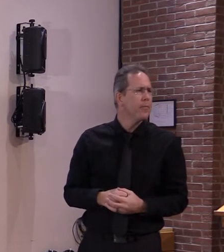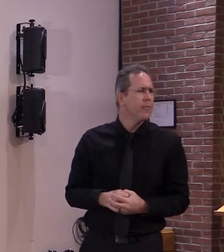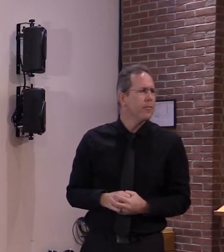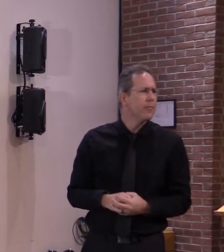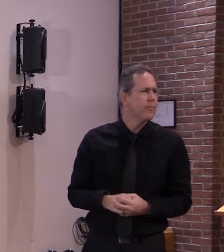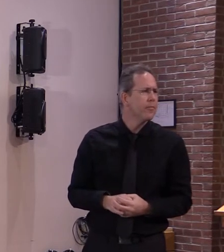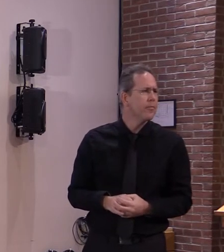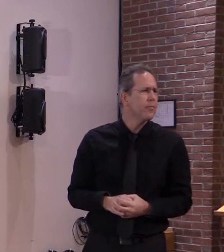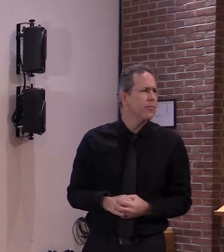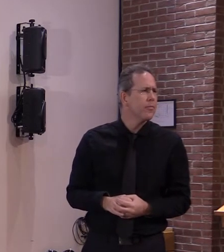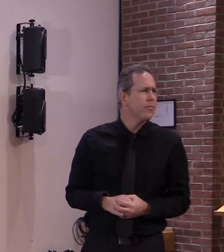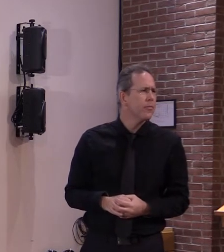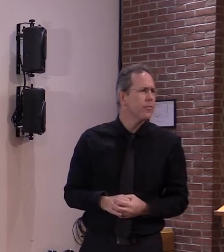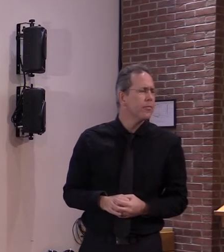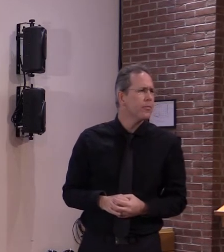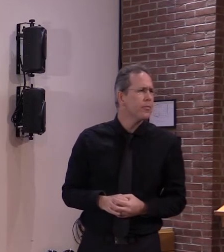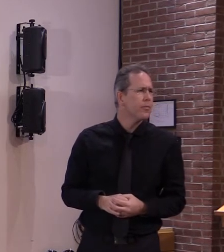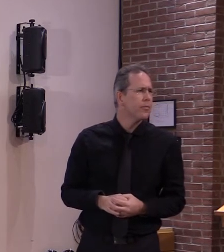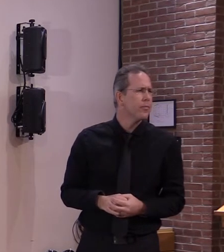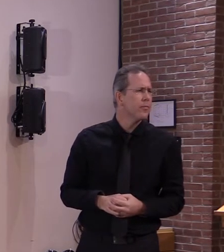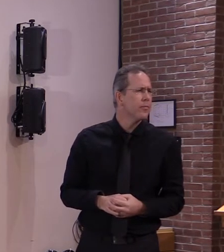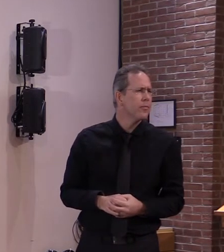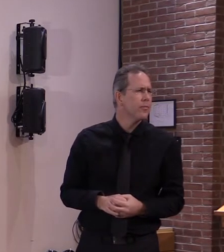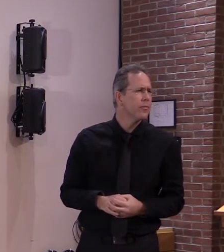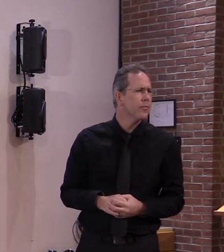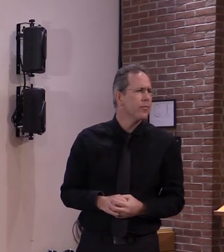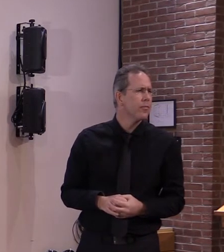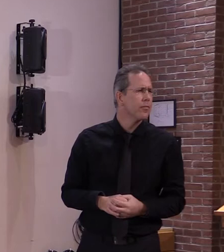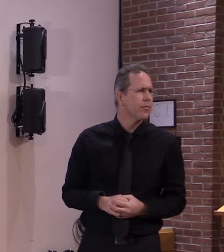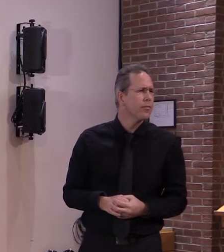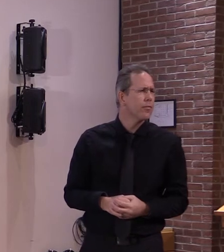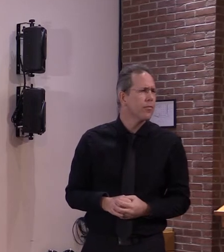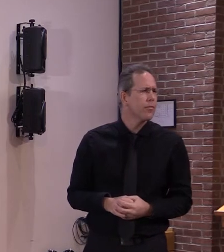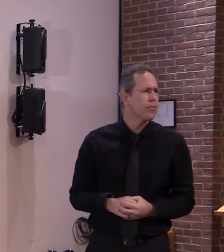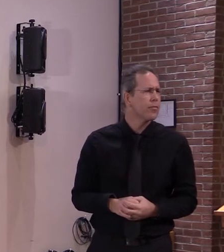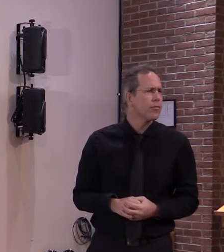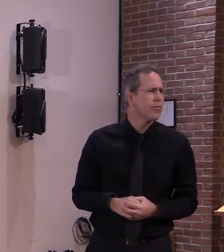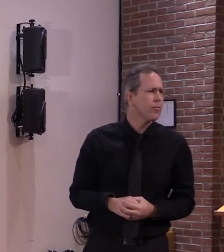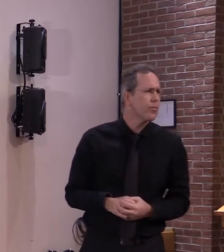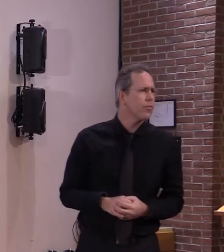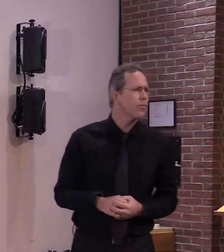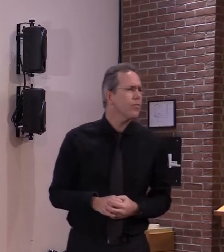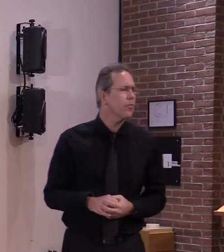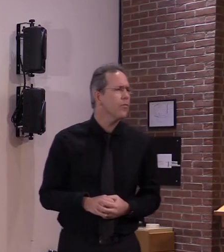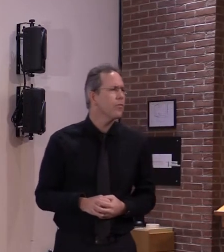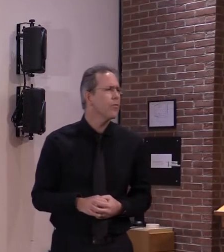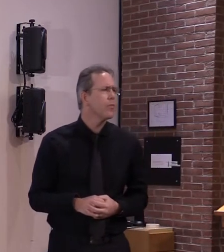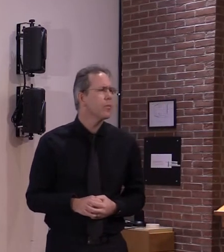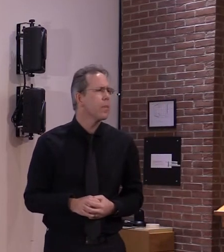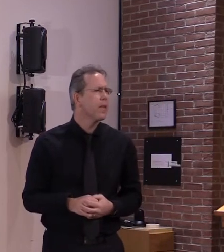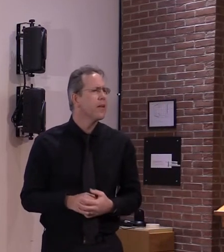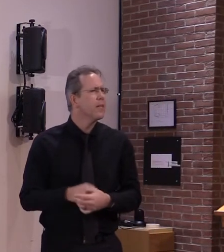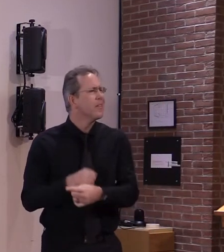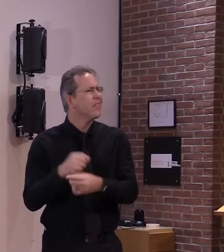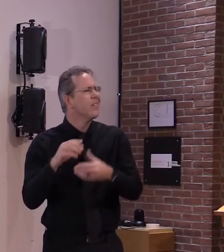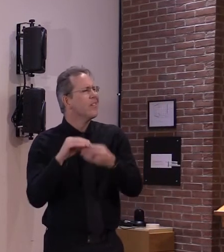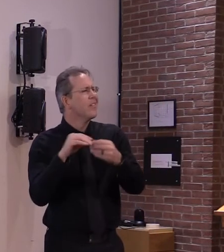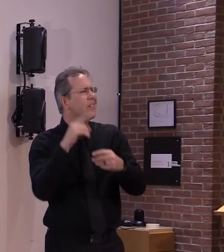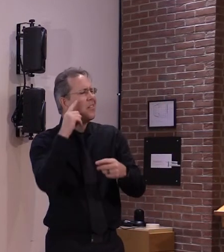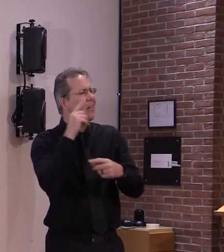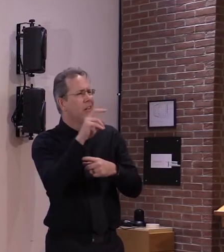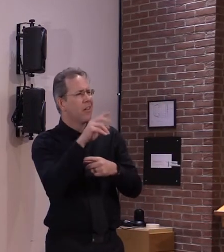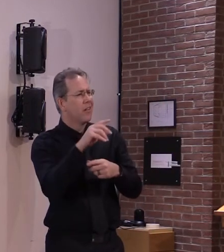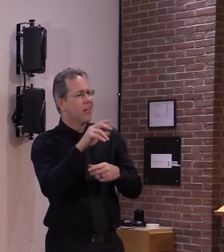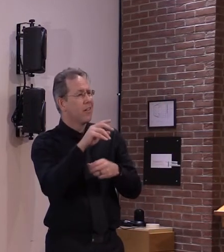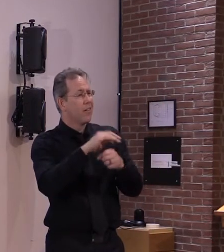you know injected it to me and i believe that it's still not the case with any of the vaccines being developed would i be correct in saying that you're correct in saying that